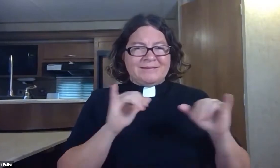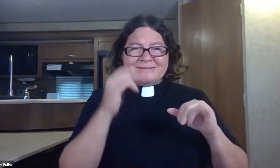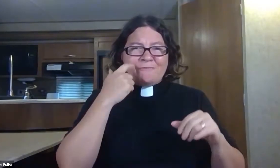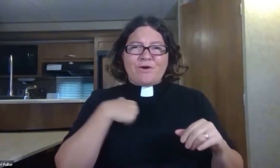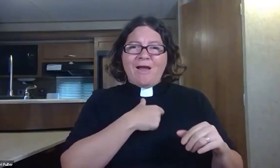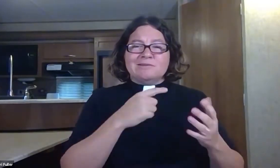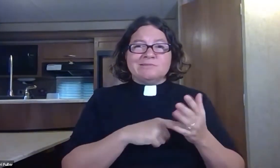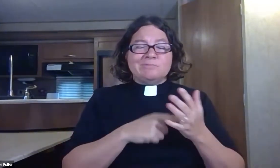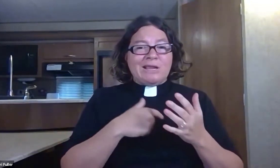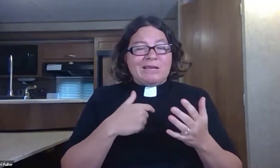make things right.